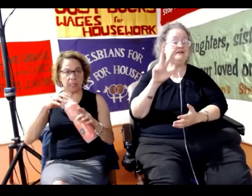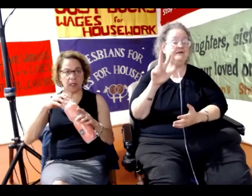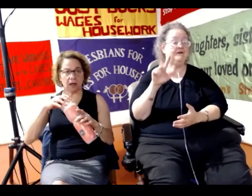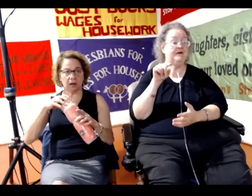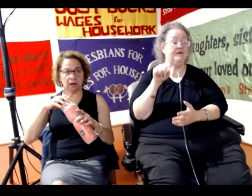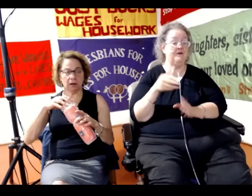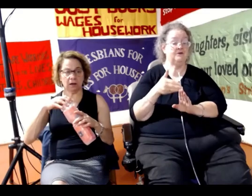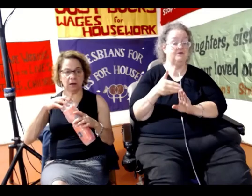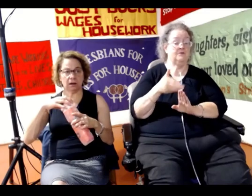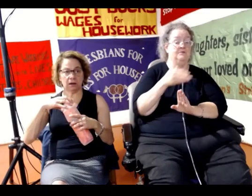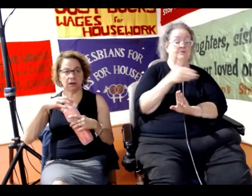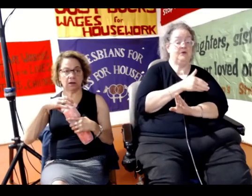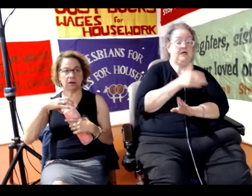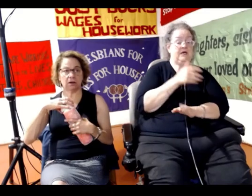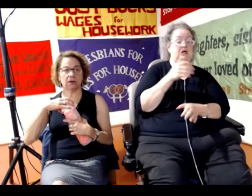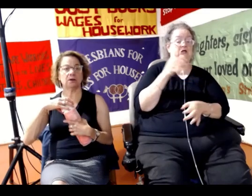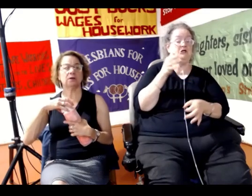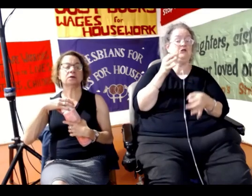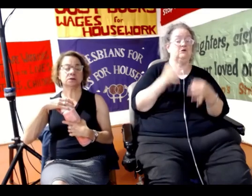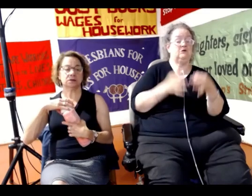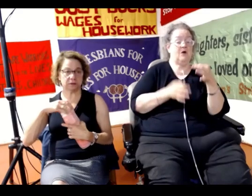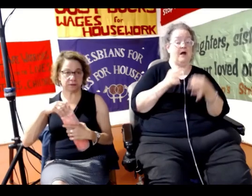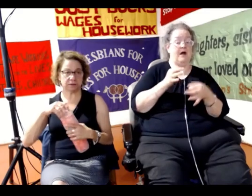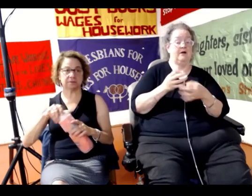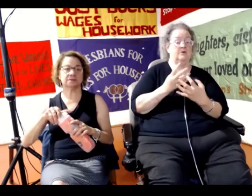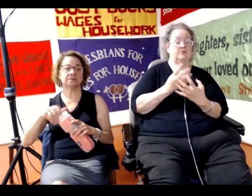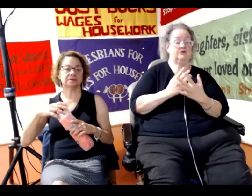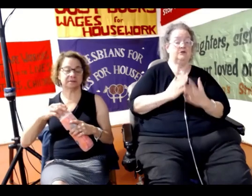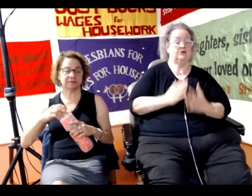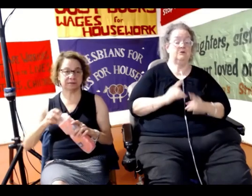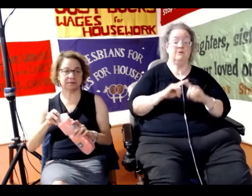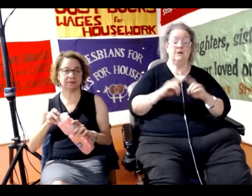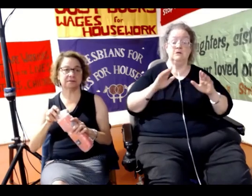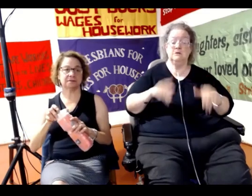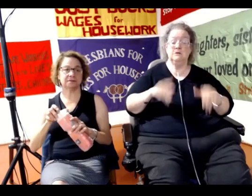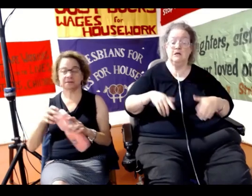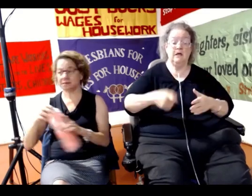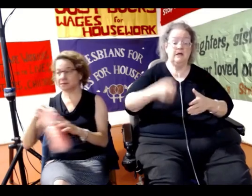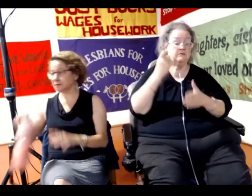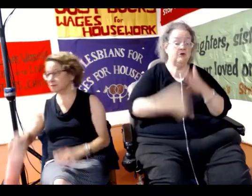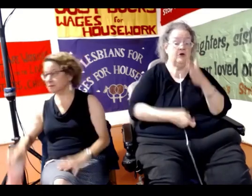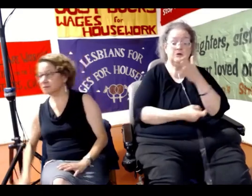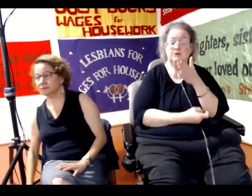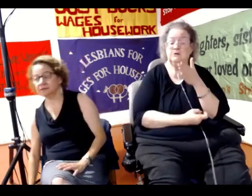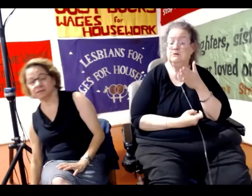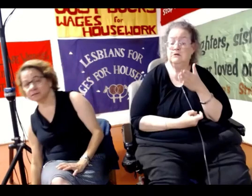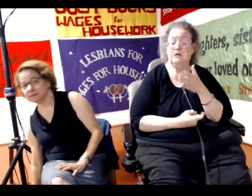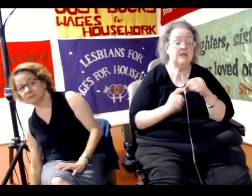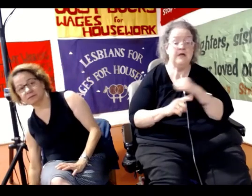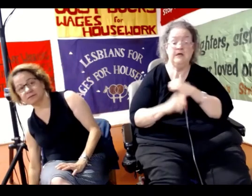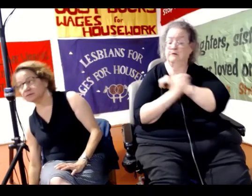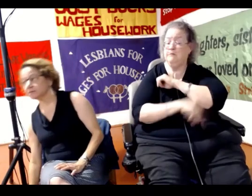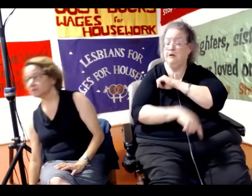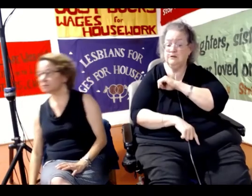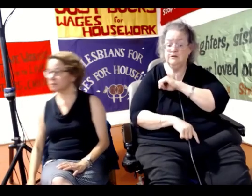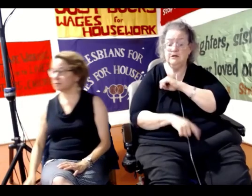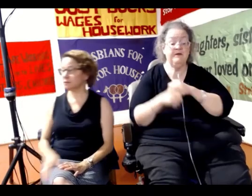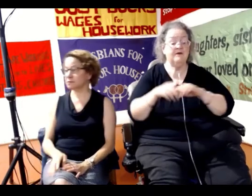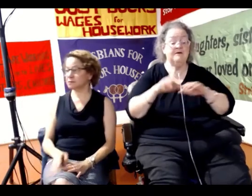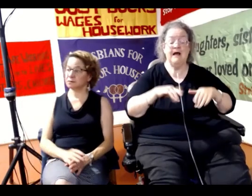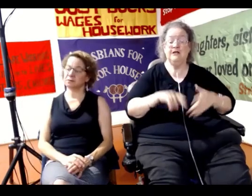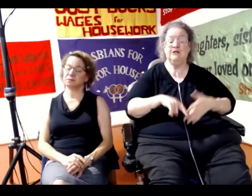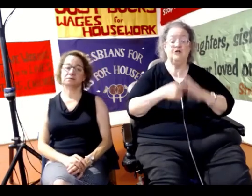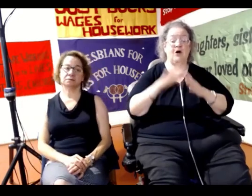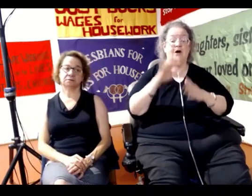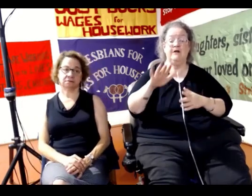-trial remand prisoners, meaning they have not yet been convicted. They have not yet serving their sentence